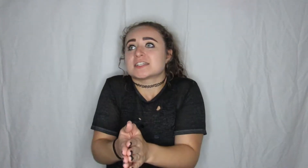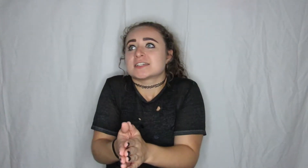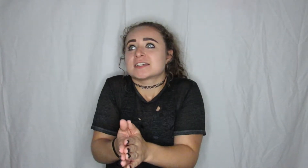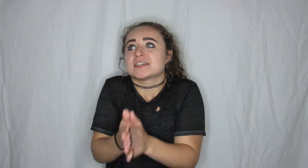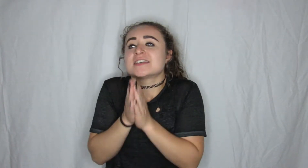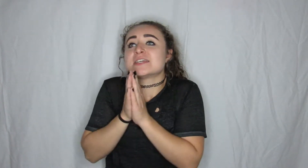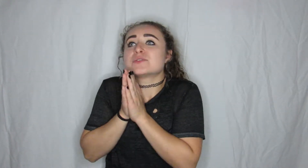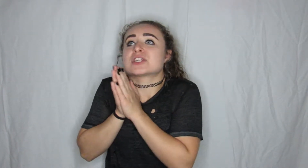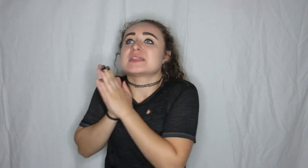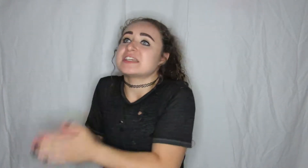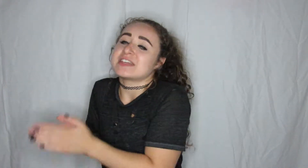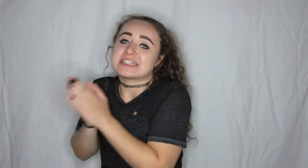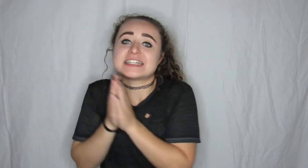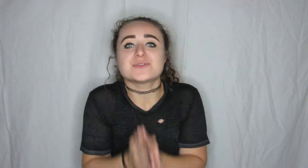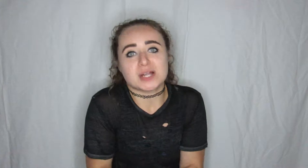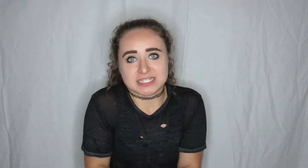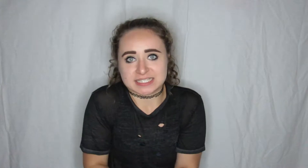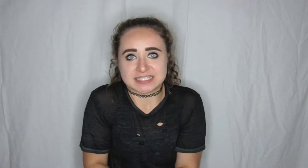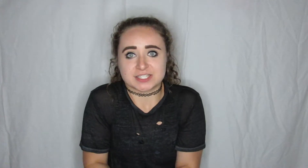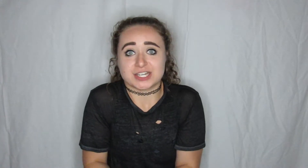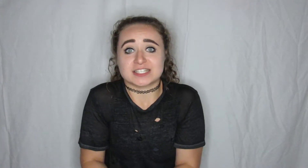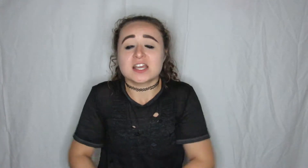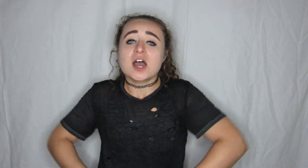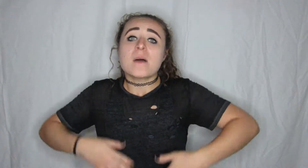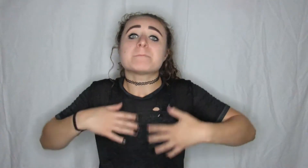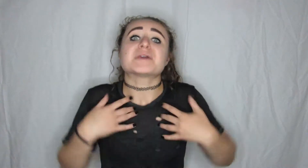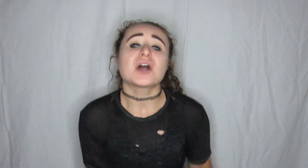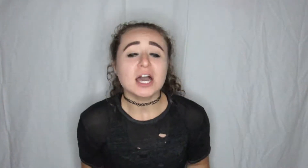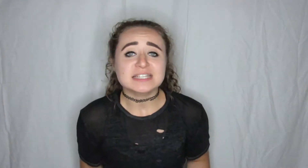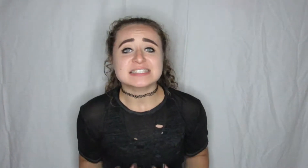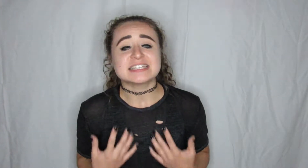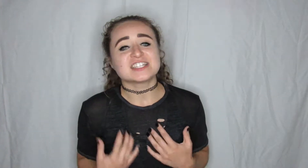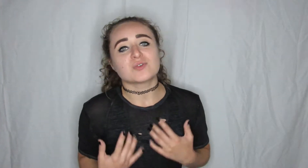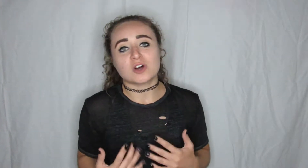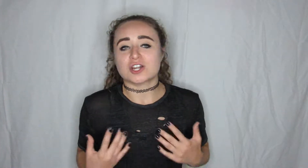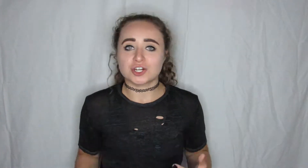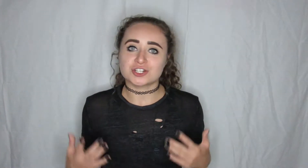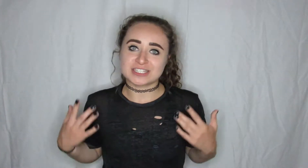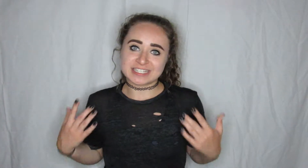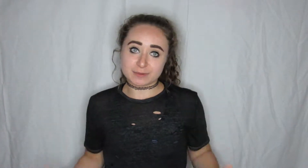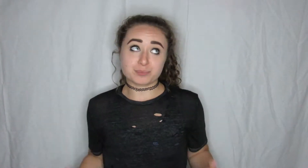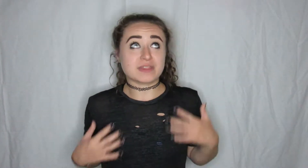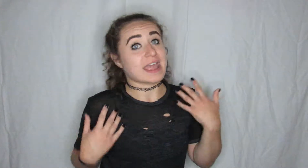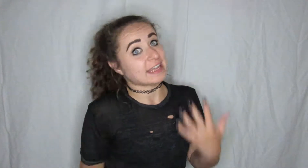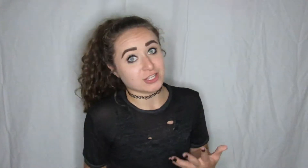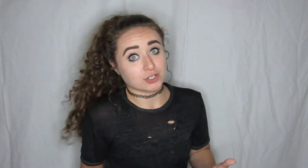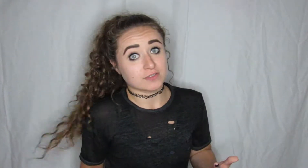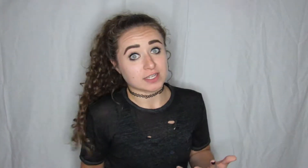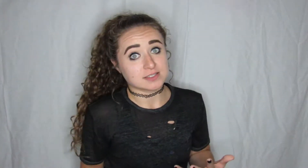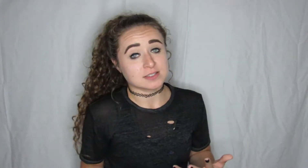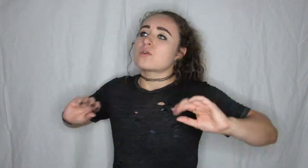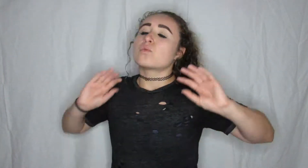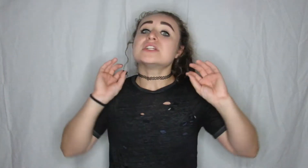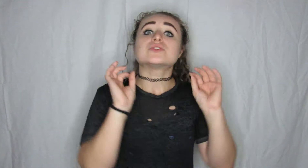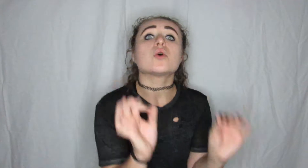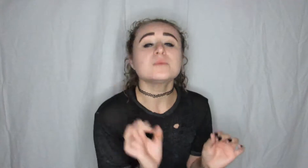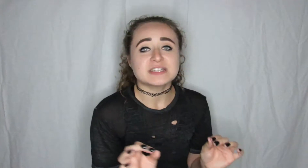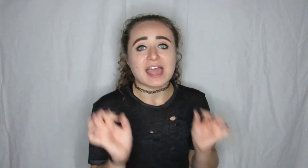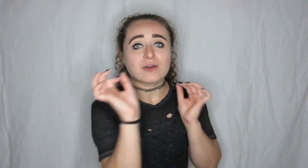he was gonna be leaving and he didn't want anything serious because he didn't want to hurt either of us when he told me that